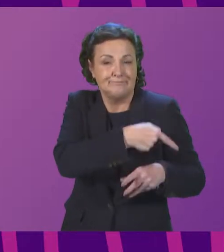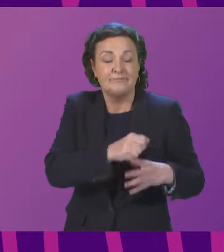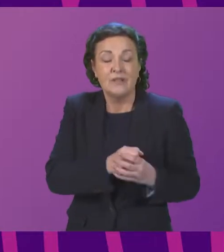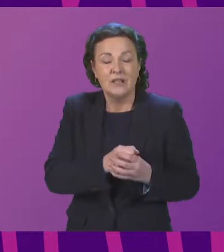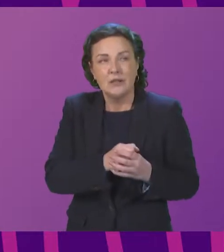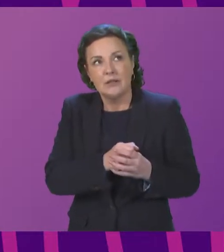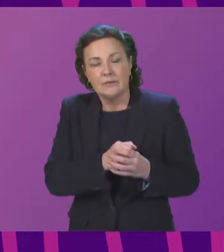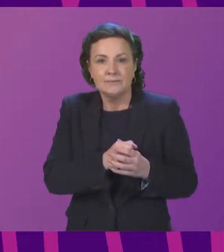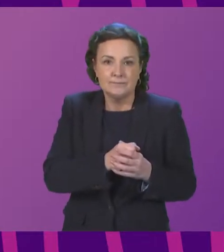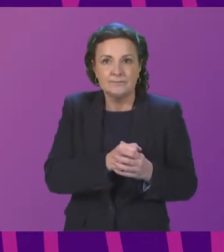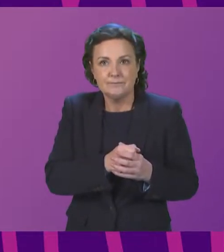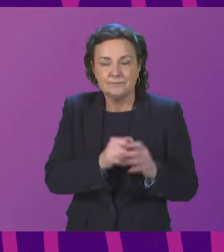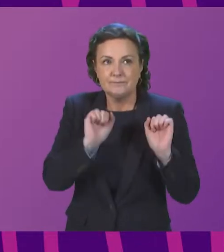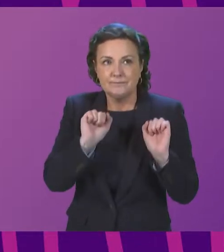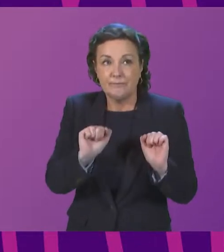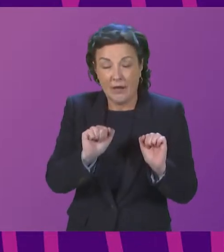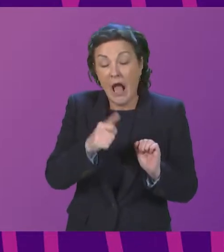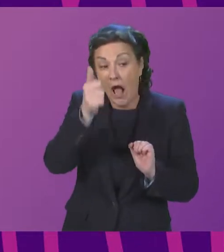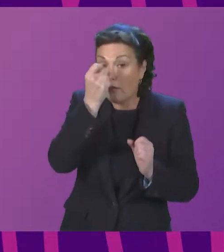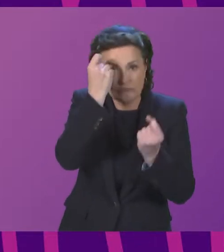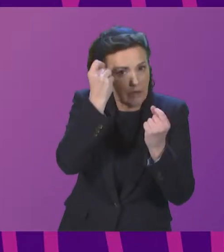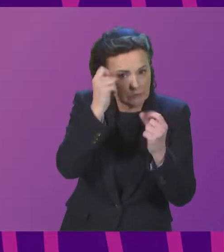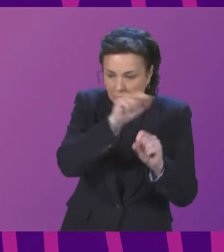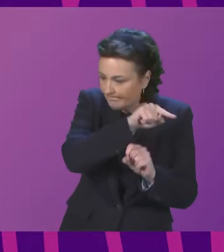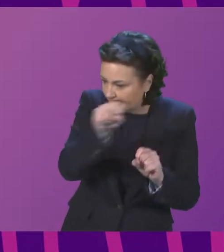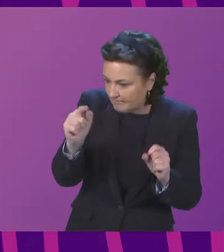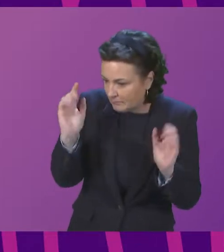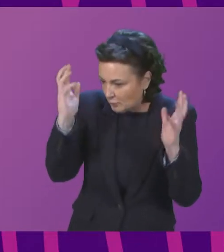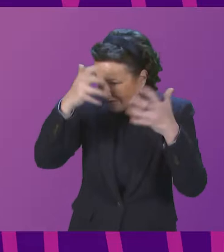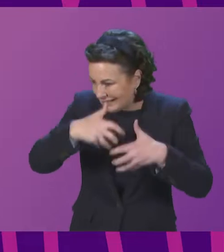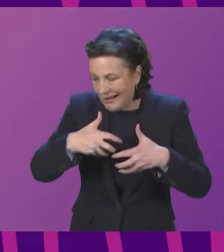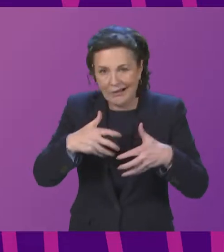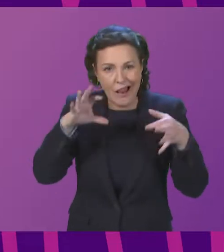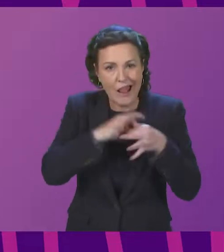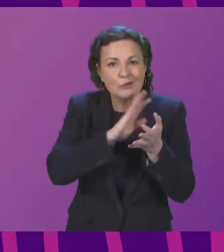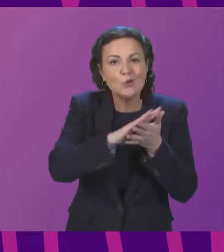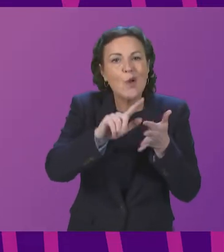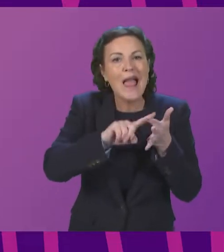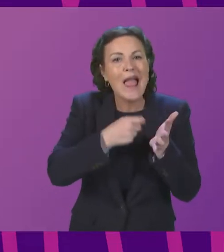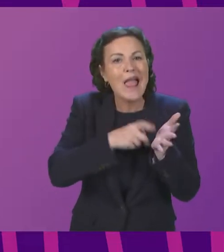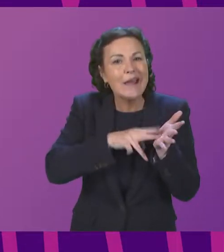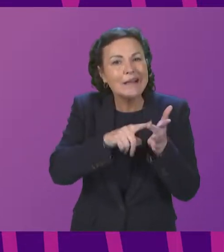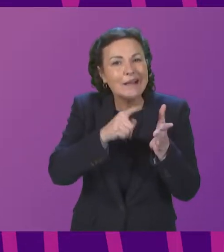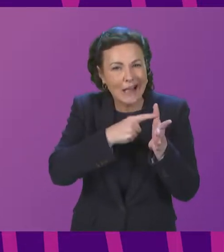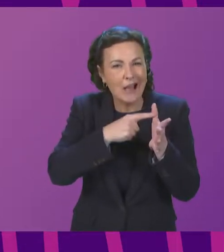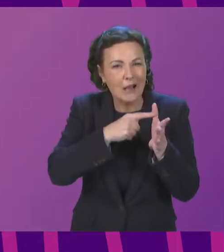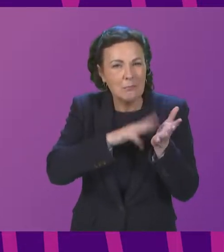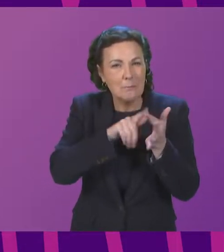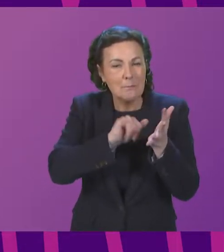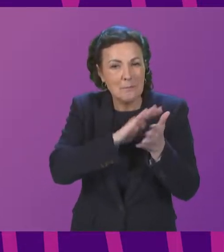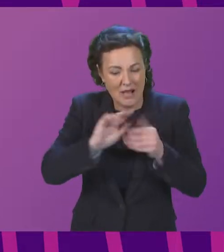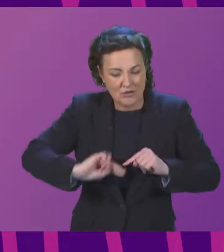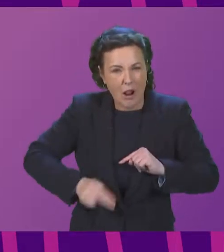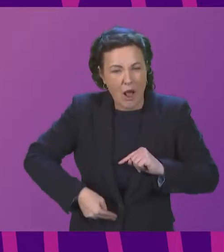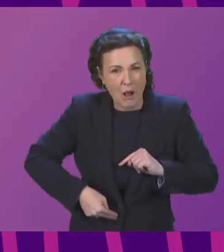the associated concern of um hernia mesh kind of was